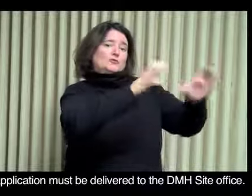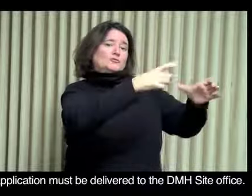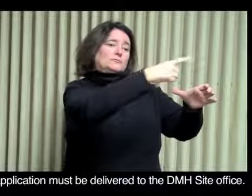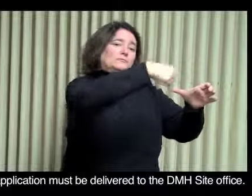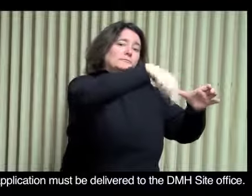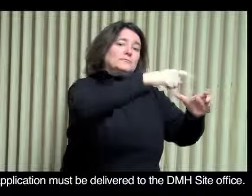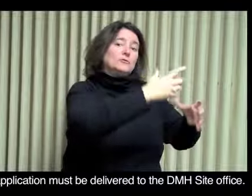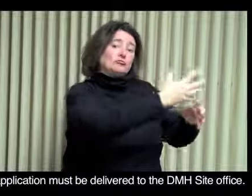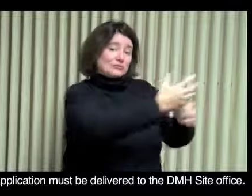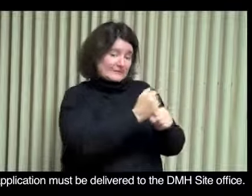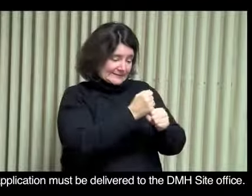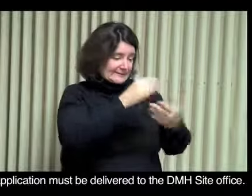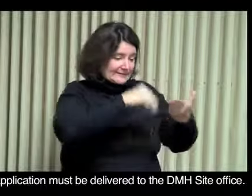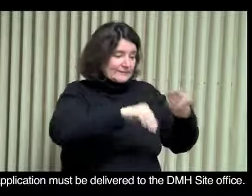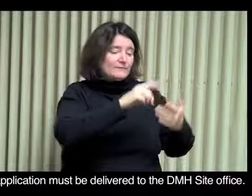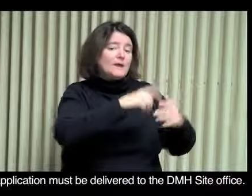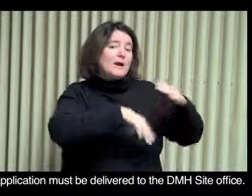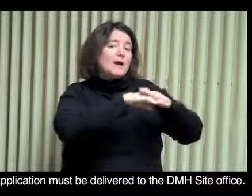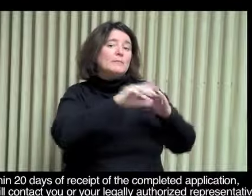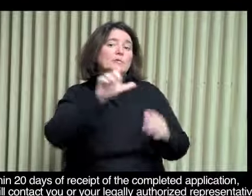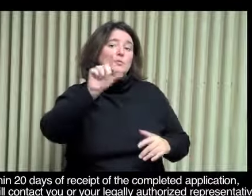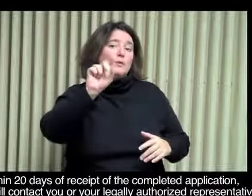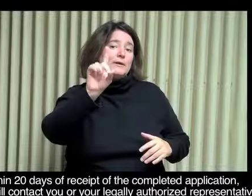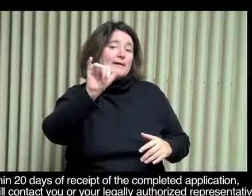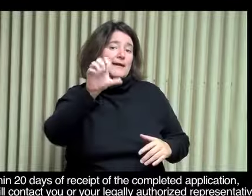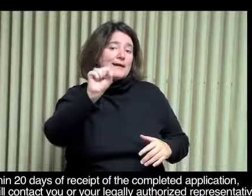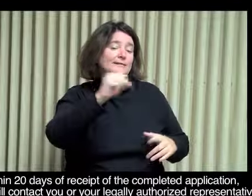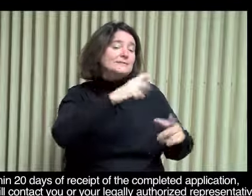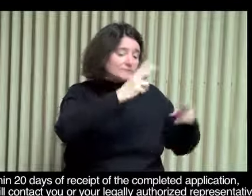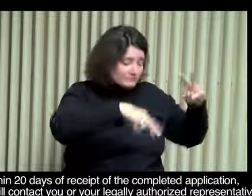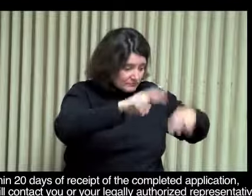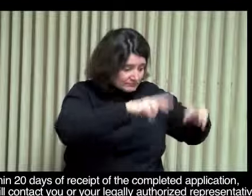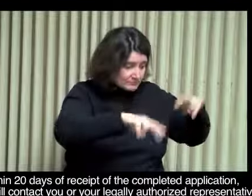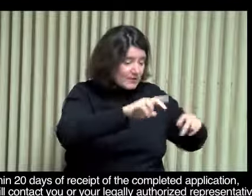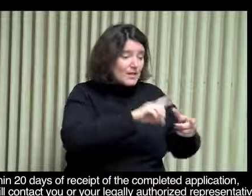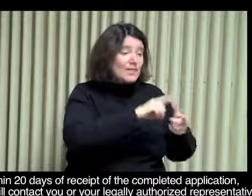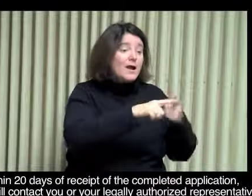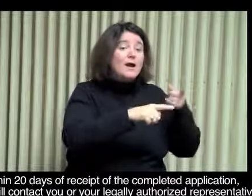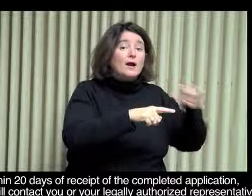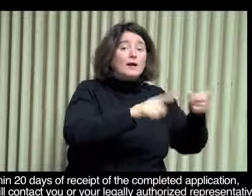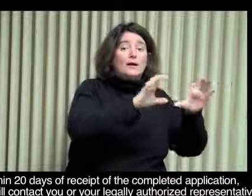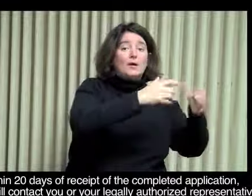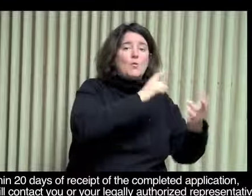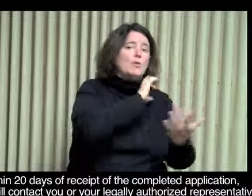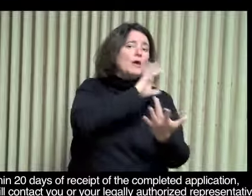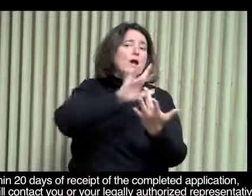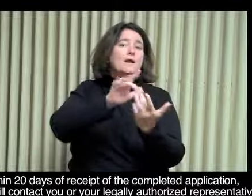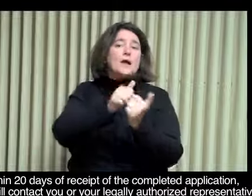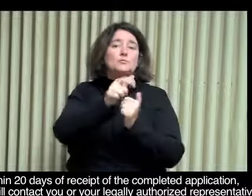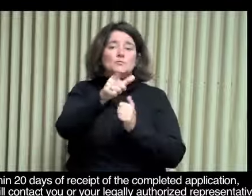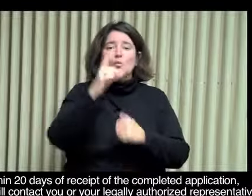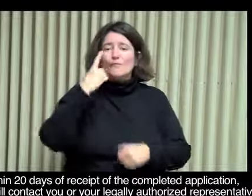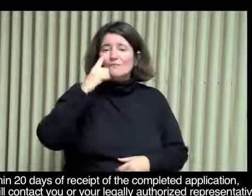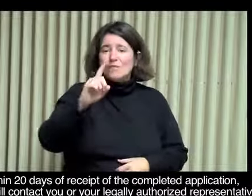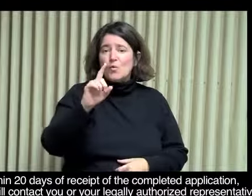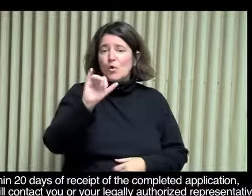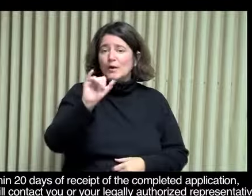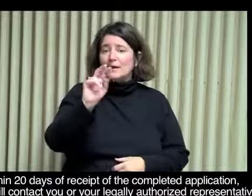to the DMH site office. Within 20 days of the receipt of the completed application, DMH will